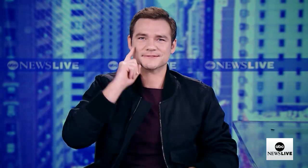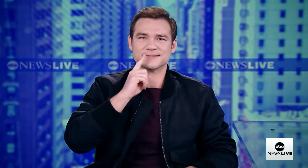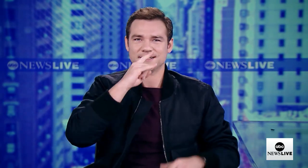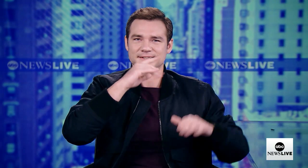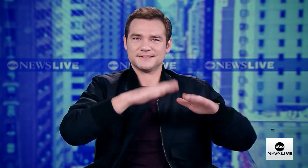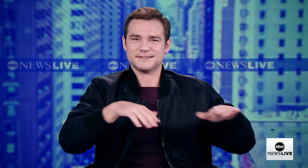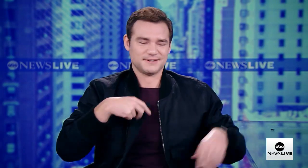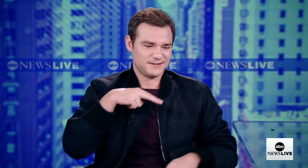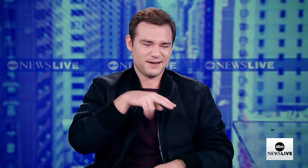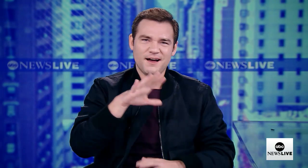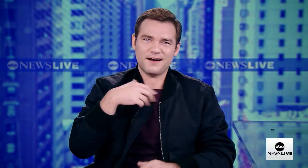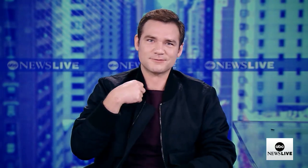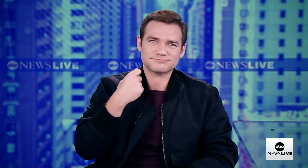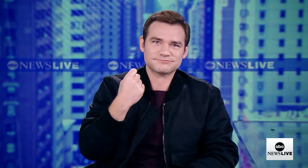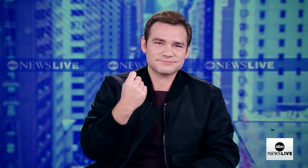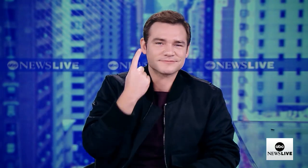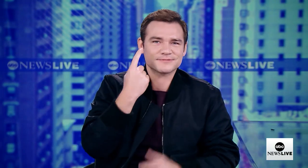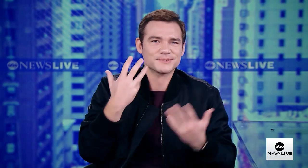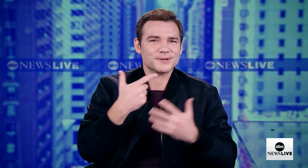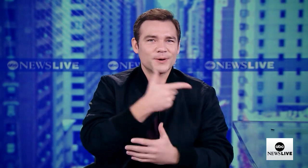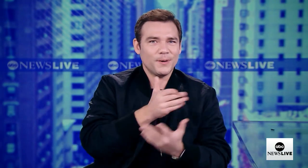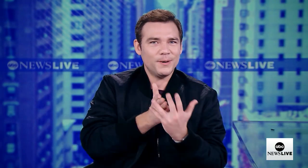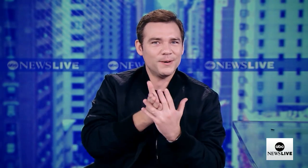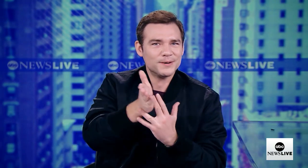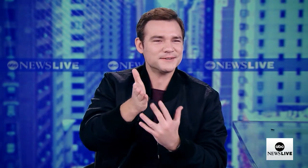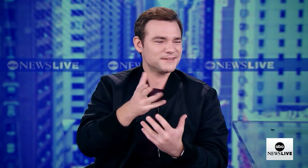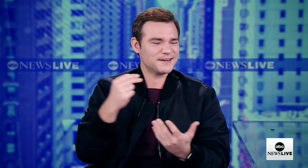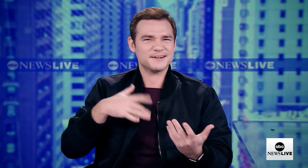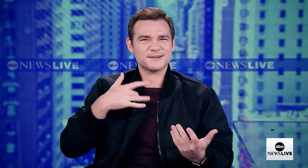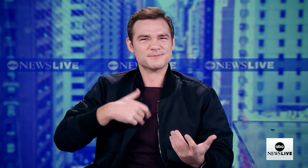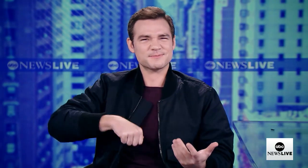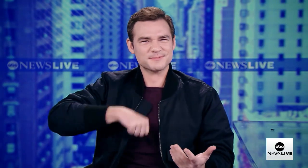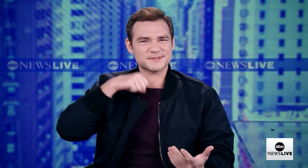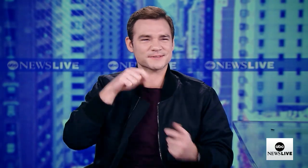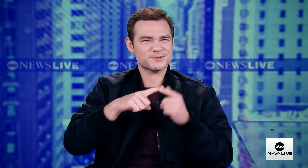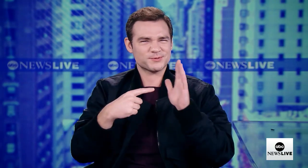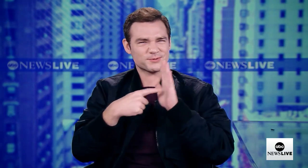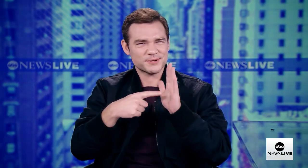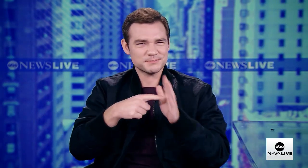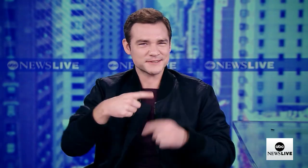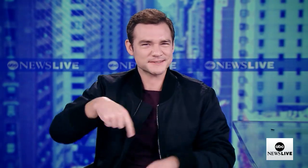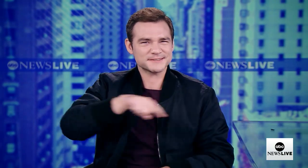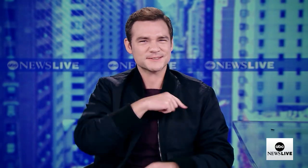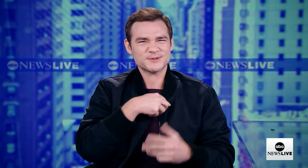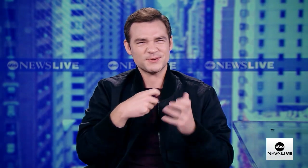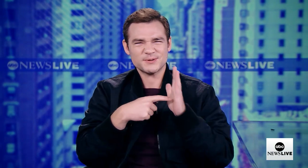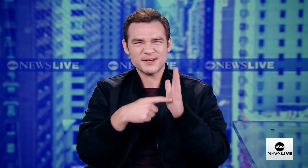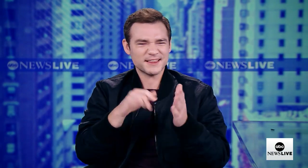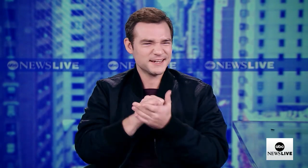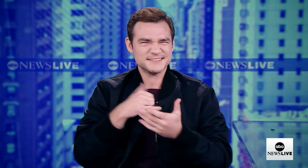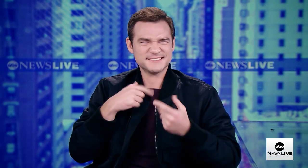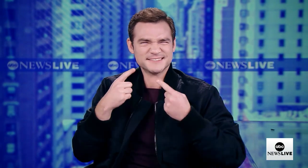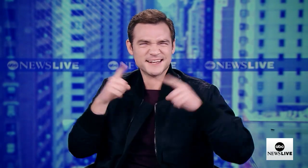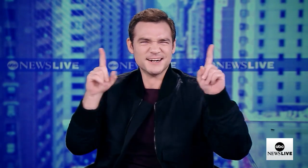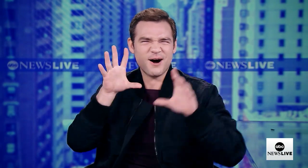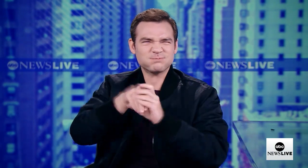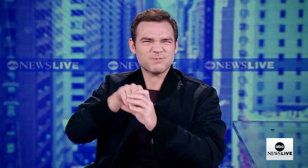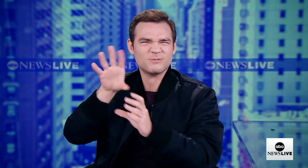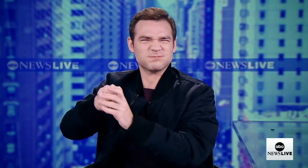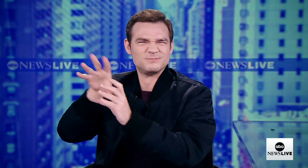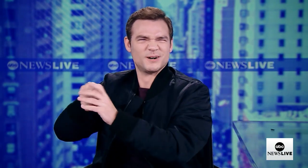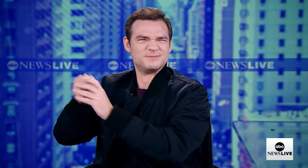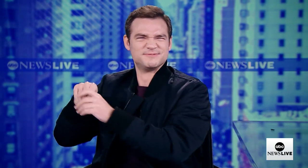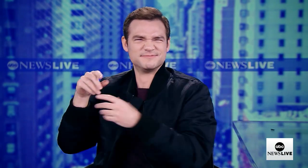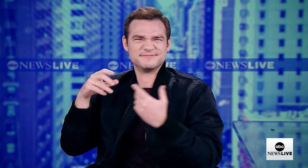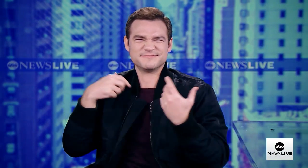I get to look down at younger kids, and I understand how they feel and what they're going through. And I'm proud to represent for them. I want to show